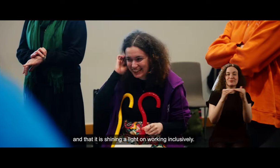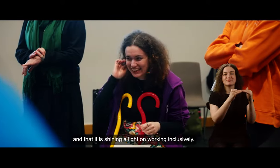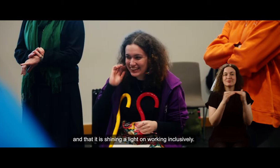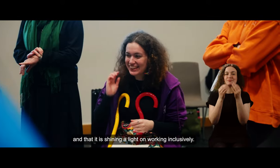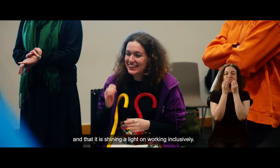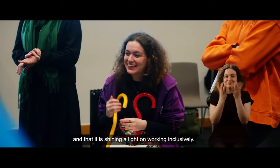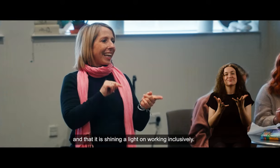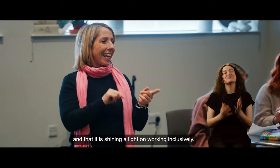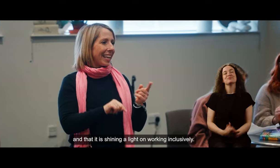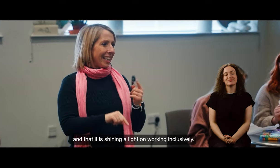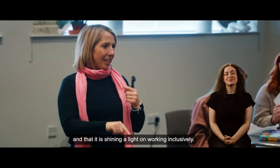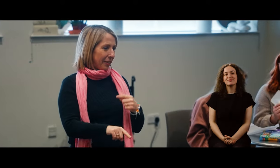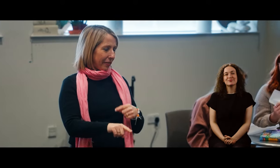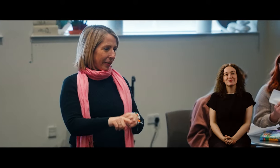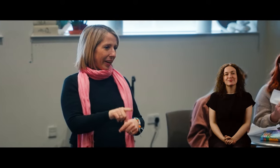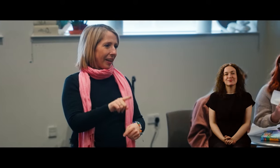working inclusively.